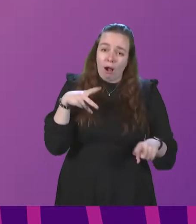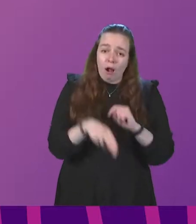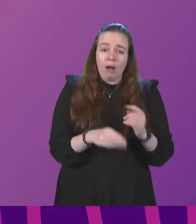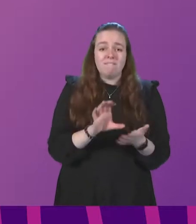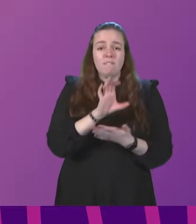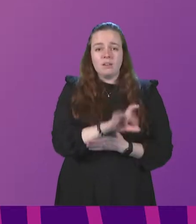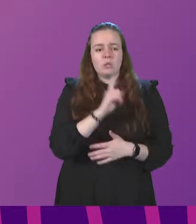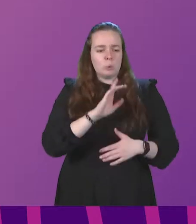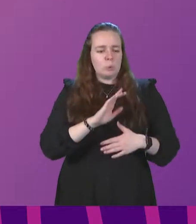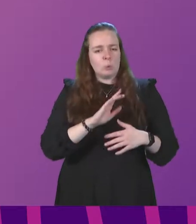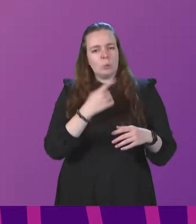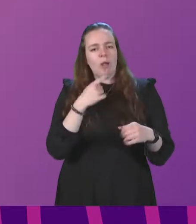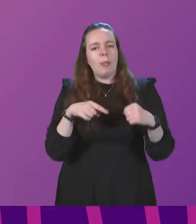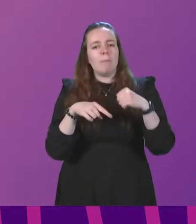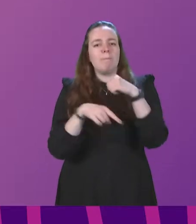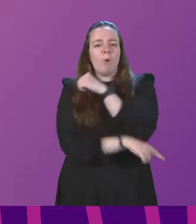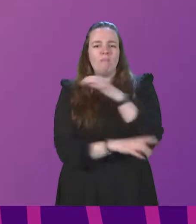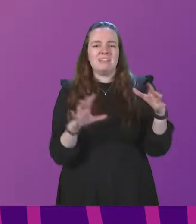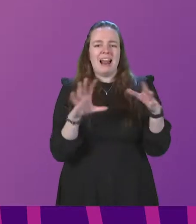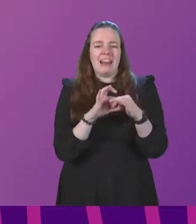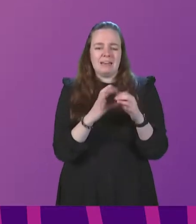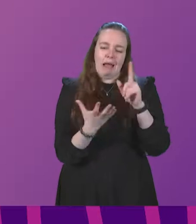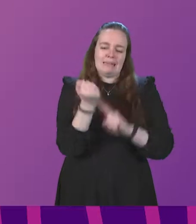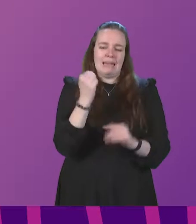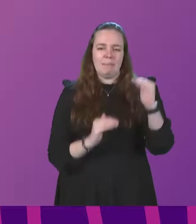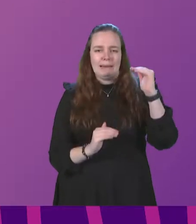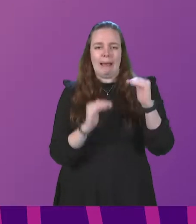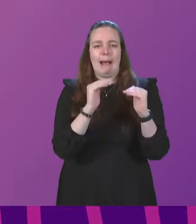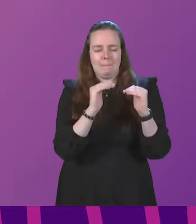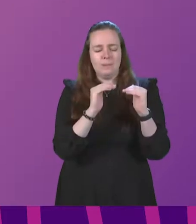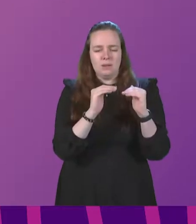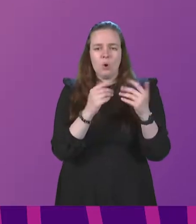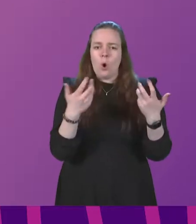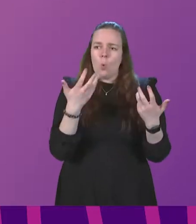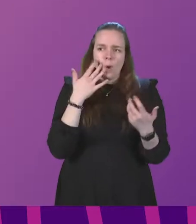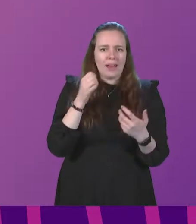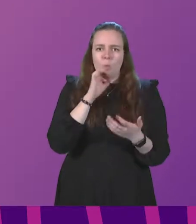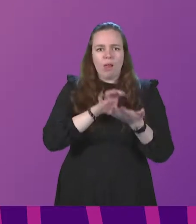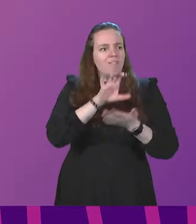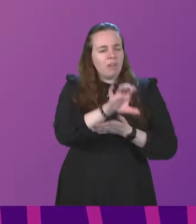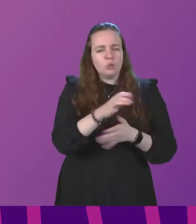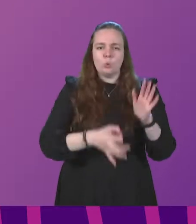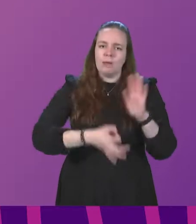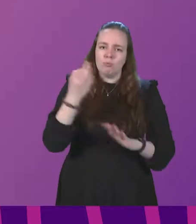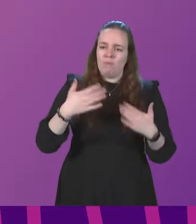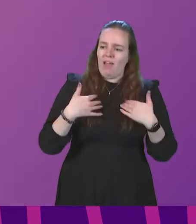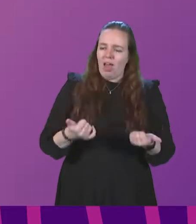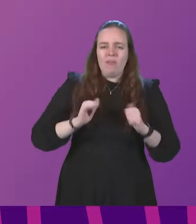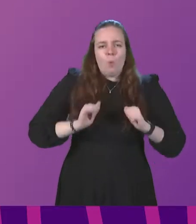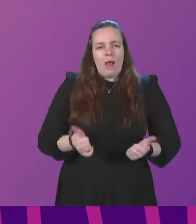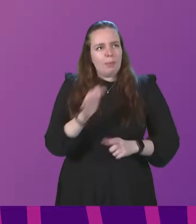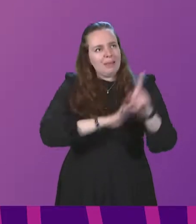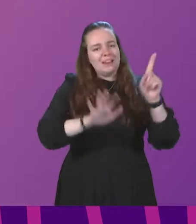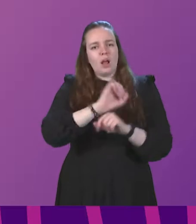to close the poverty-related attainment gap. So when will the government act to properly fund services to improve health and well-being across Scotland and tackle these